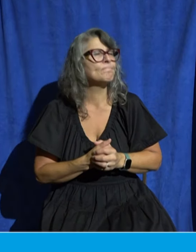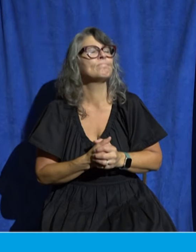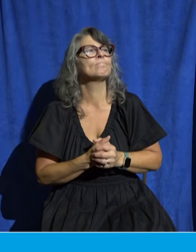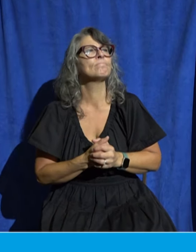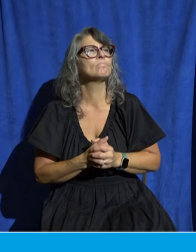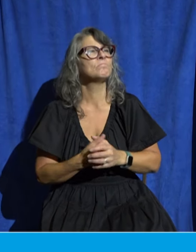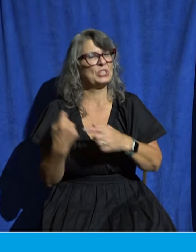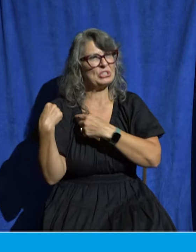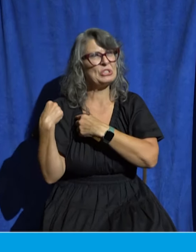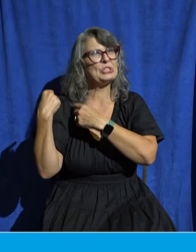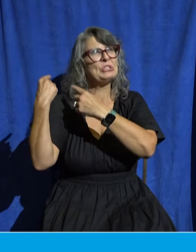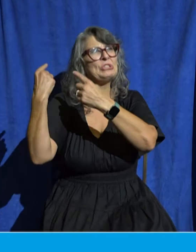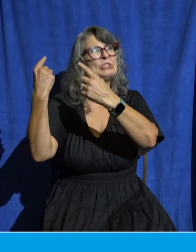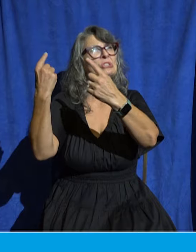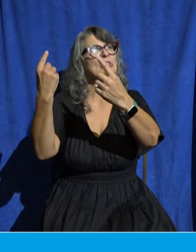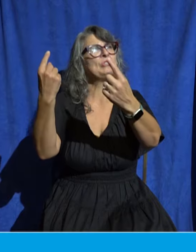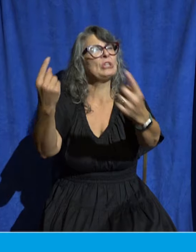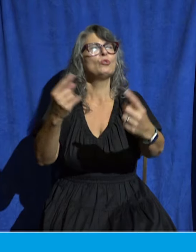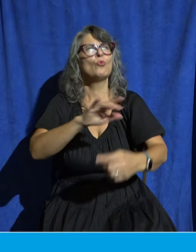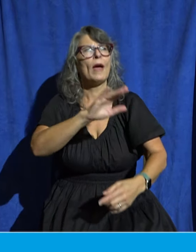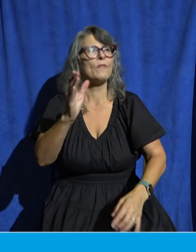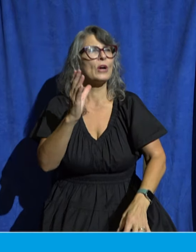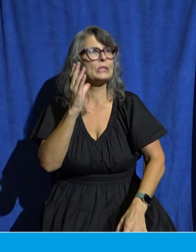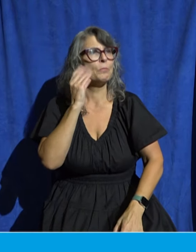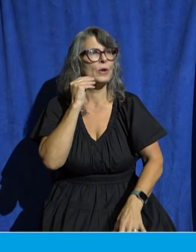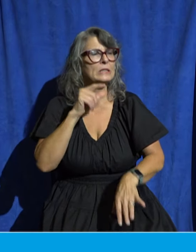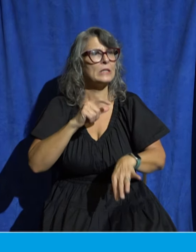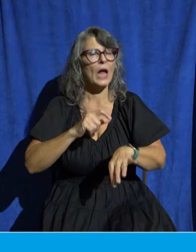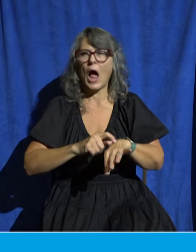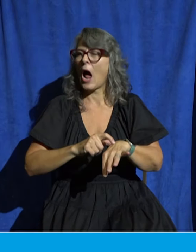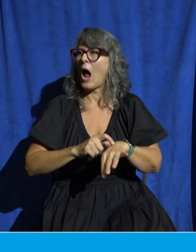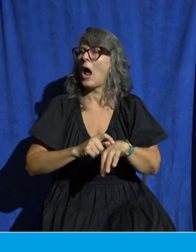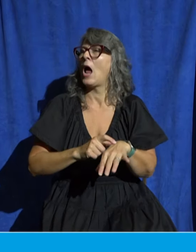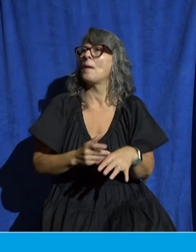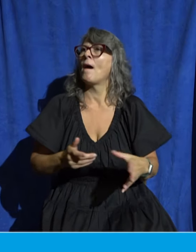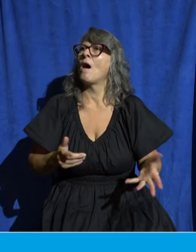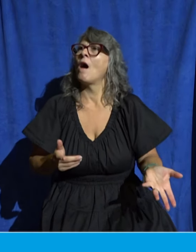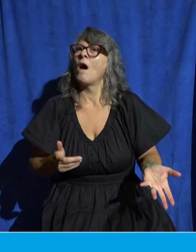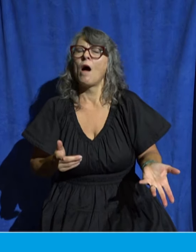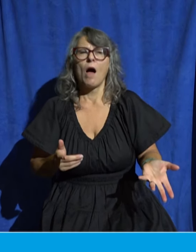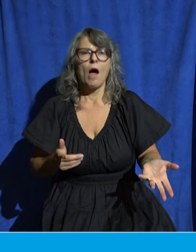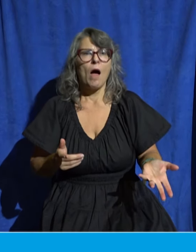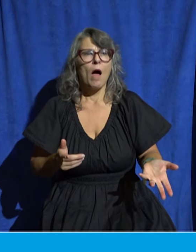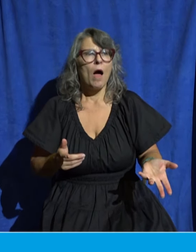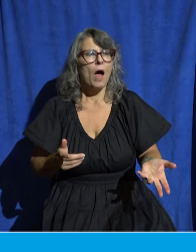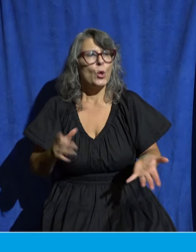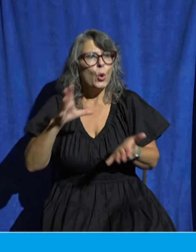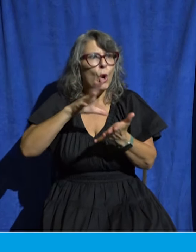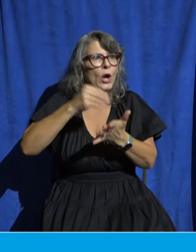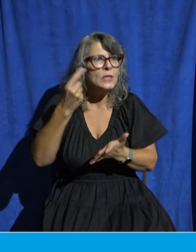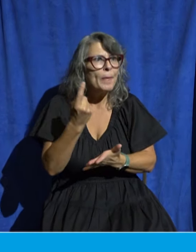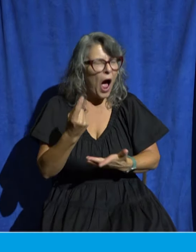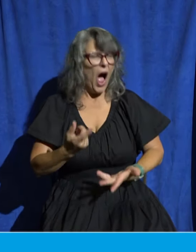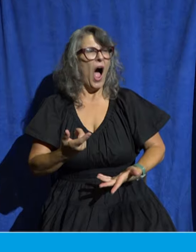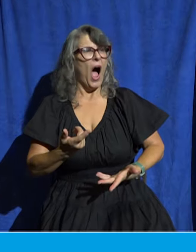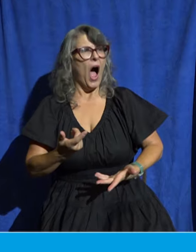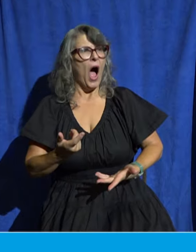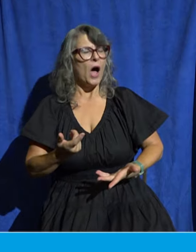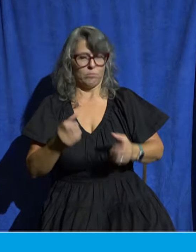learned something about something familiar and thought, how did I not know it did that? I heard